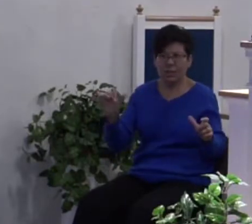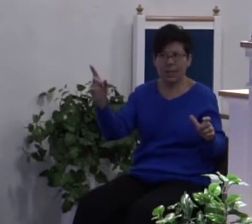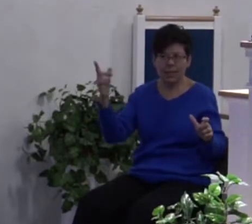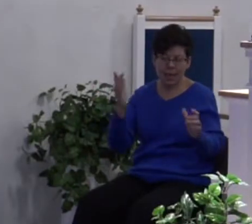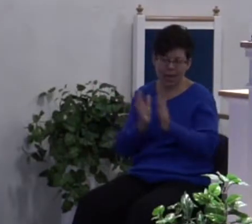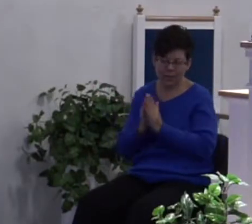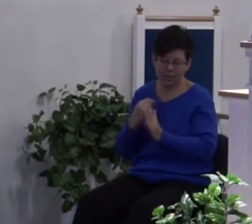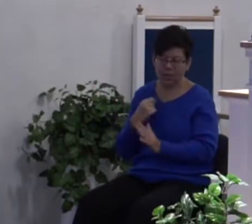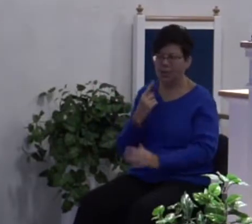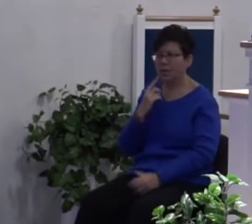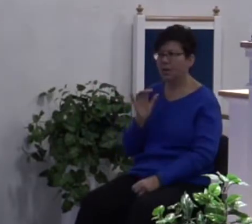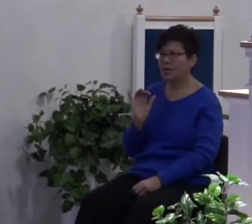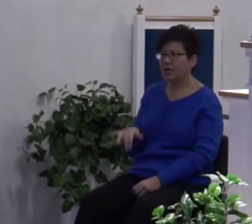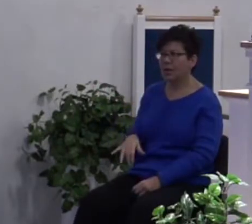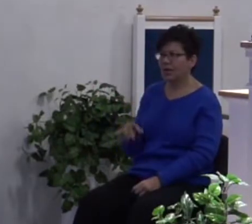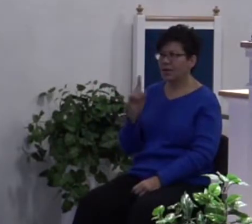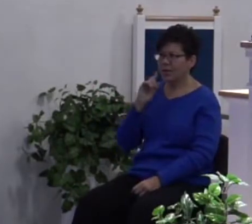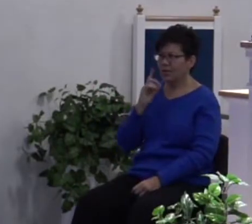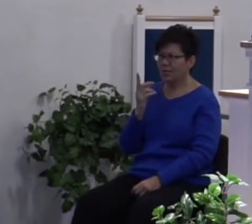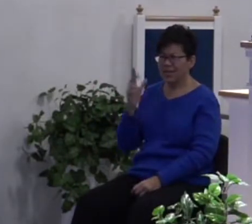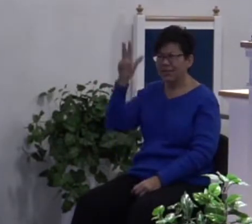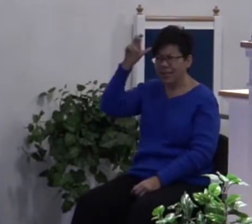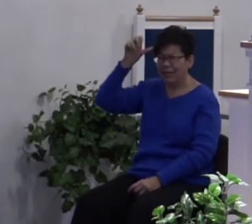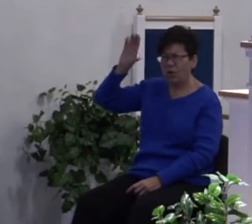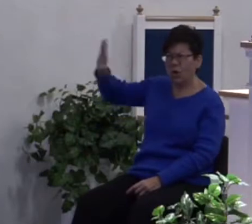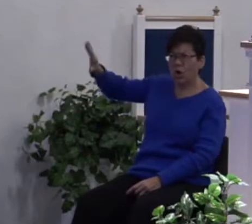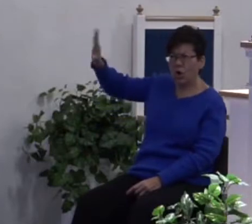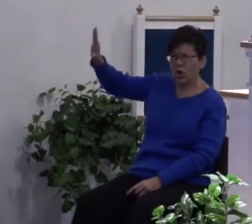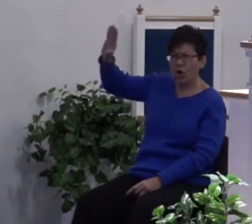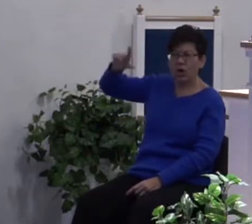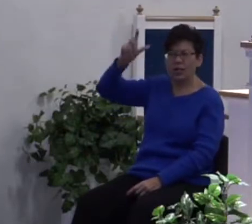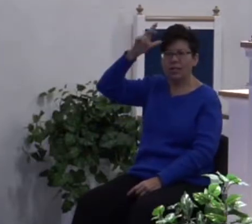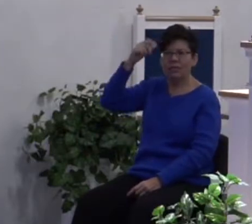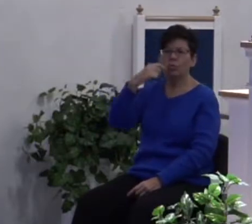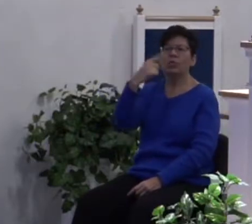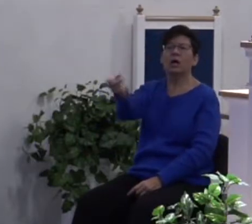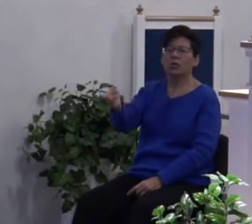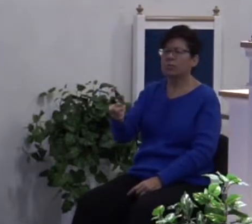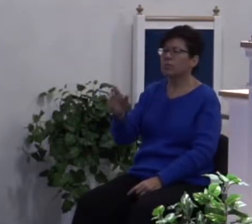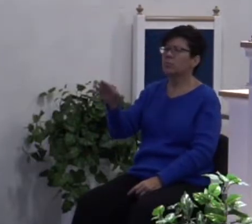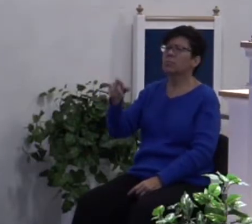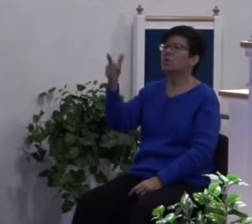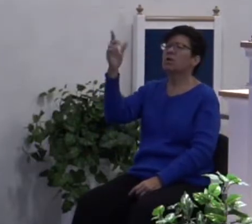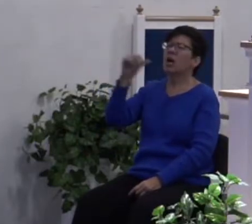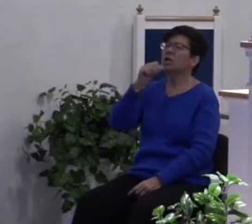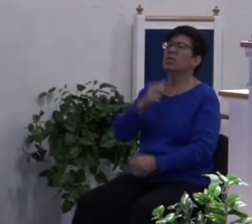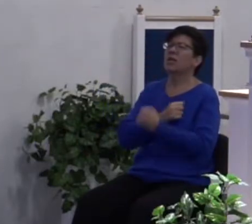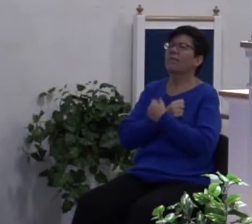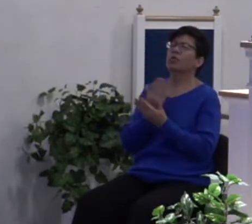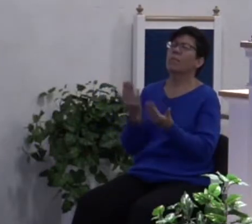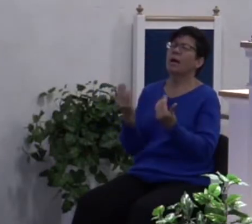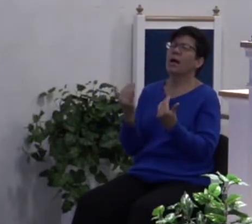That's the way the devil does you. The devil will tell you God doesn't love you come on back and let me whoop you some more.